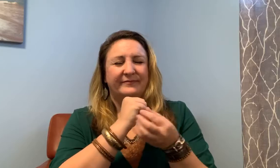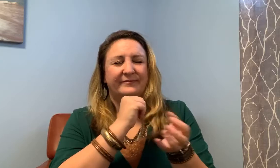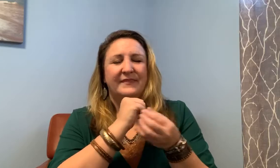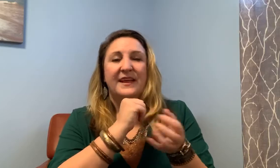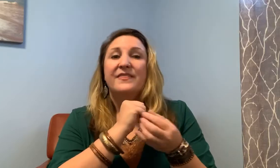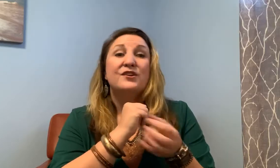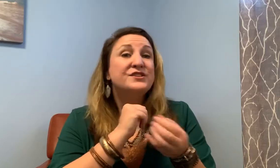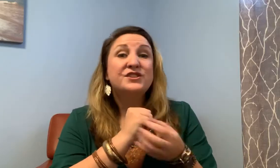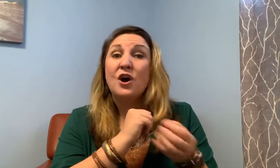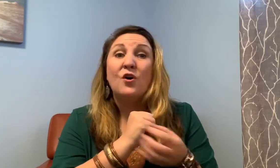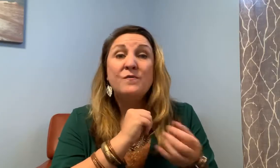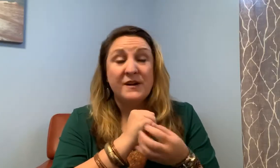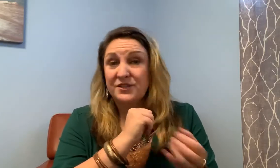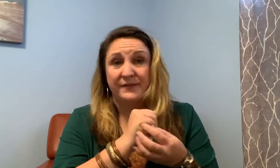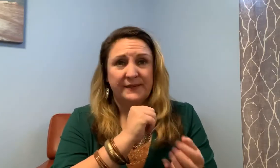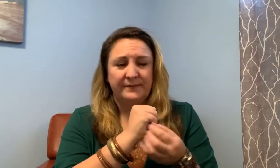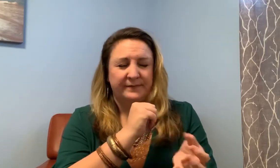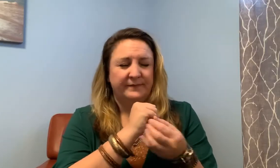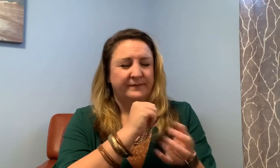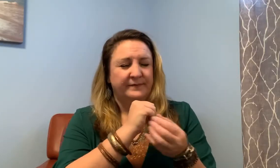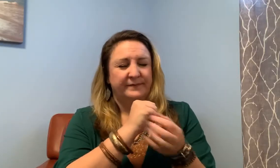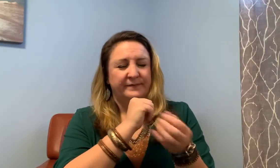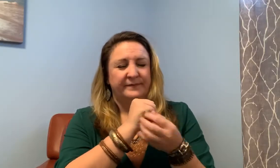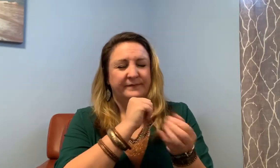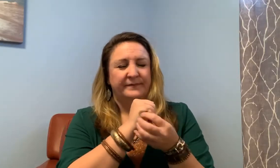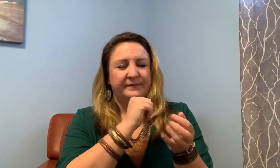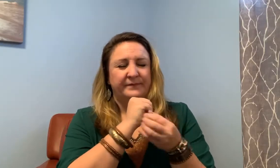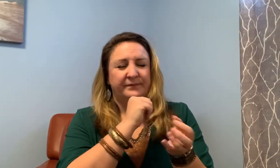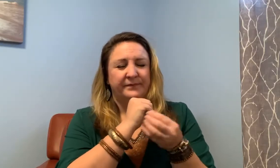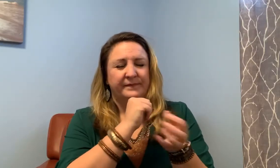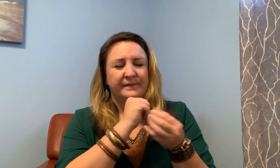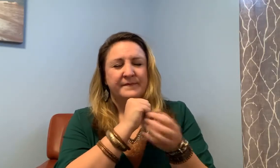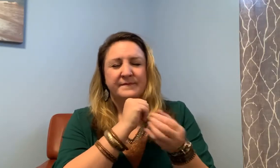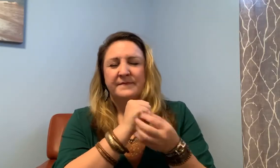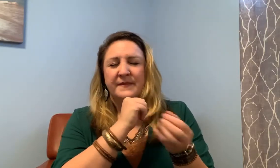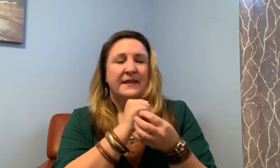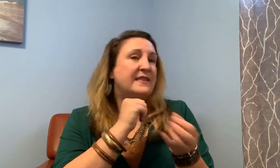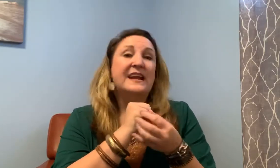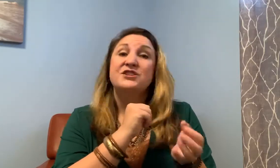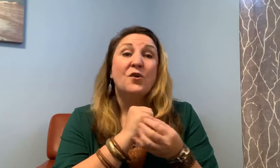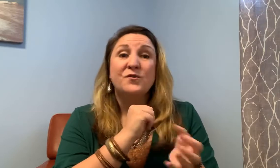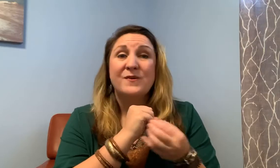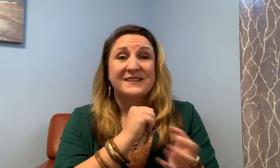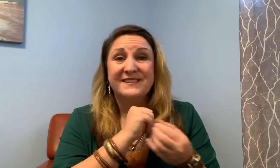there's so much of it that I don't know where to start